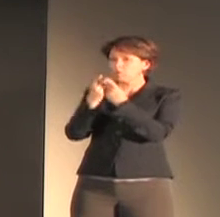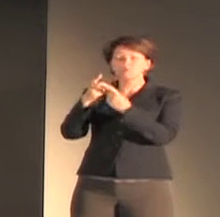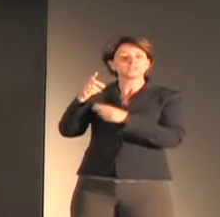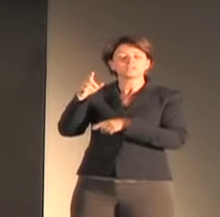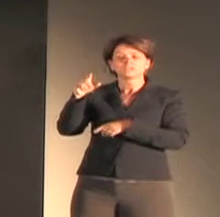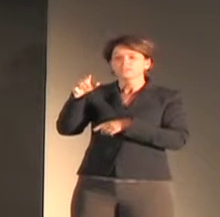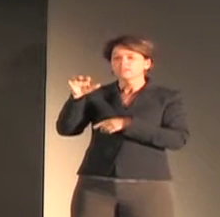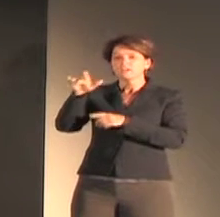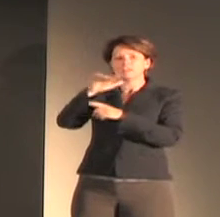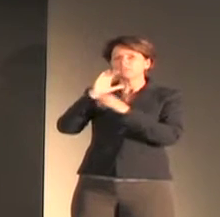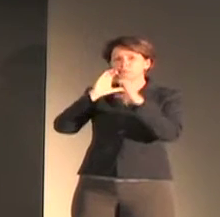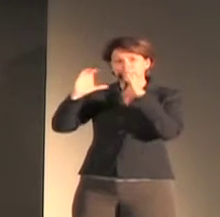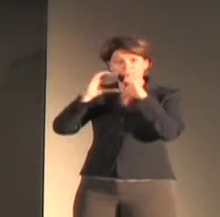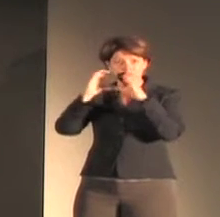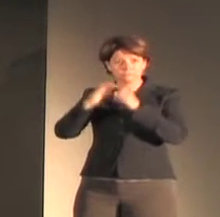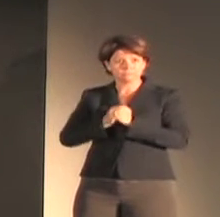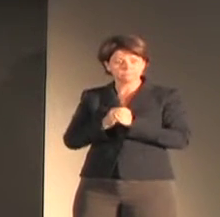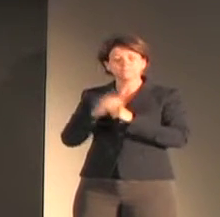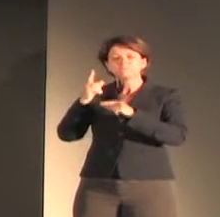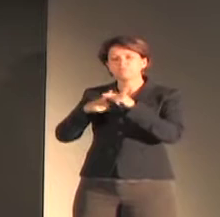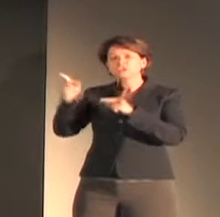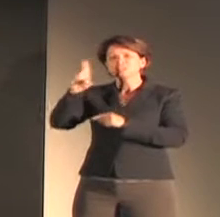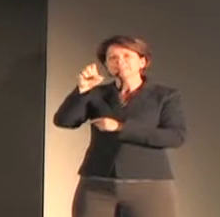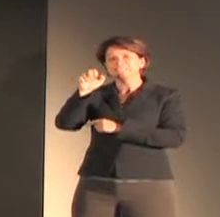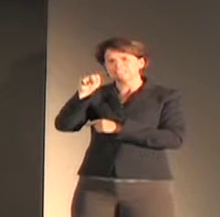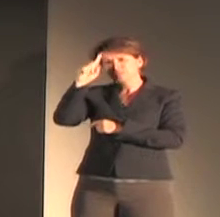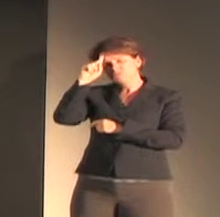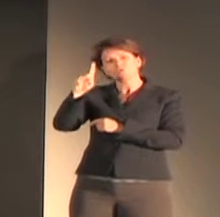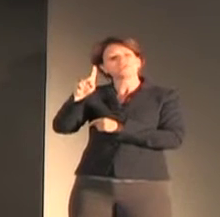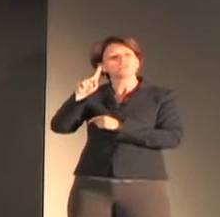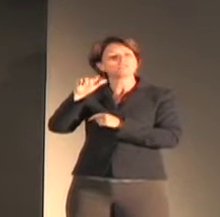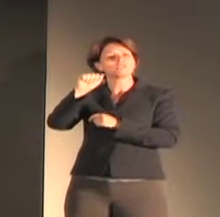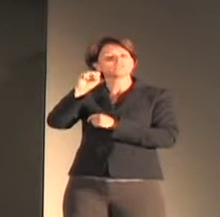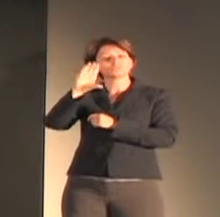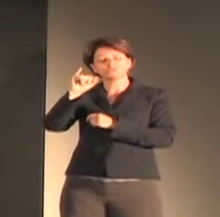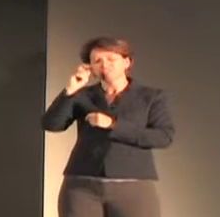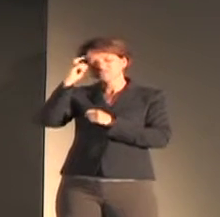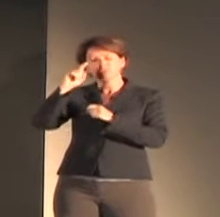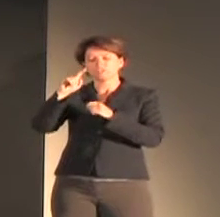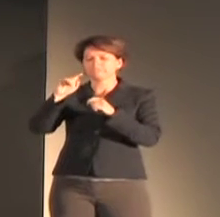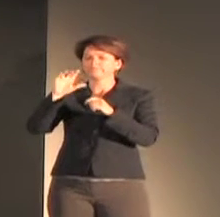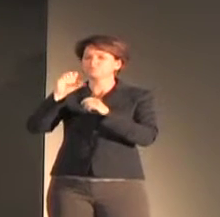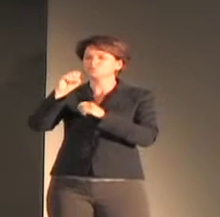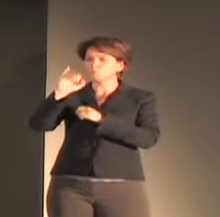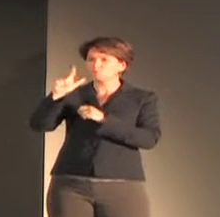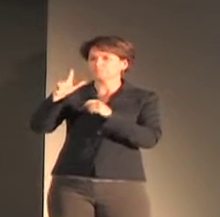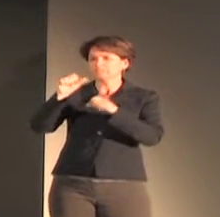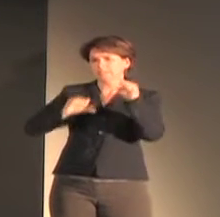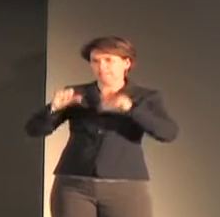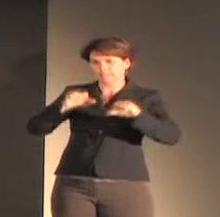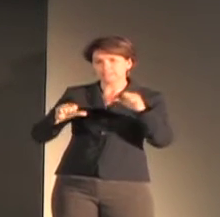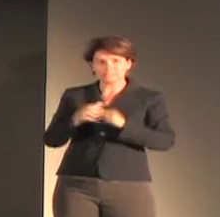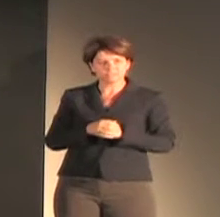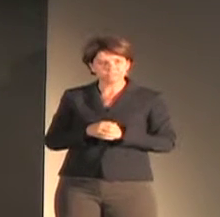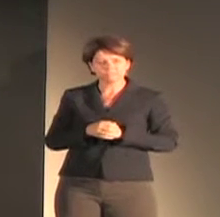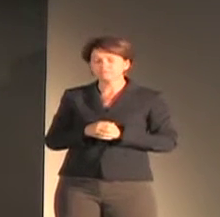the Division of Social Sciences. Dr. Patton has cited her own experiences as a Deaf child,